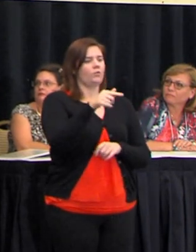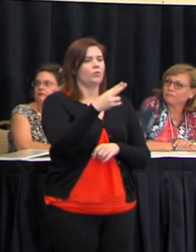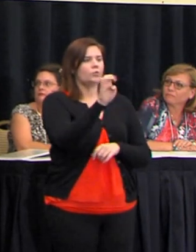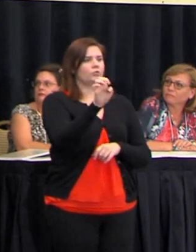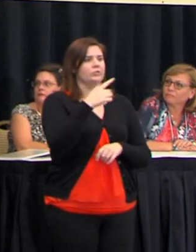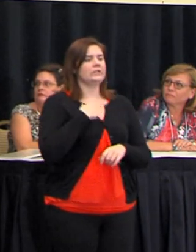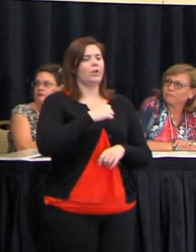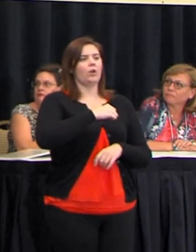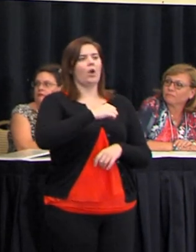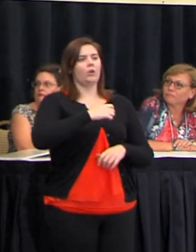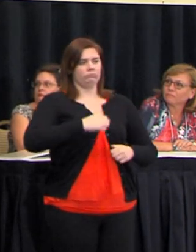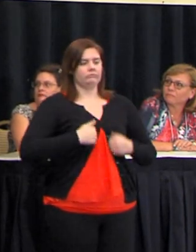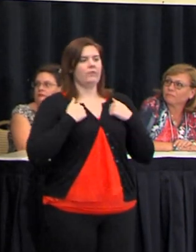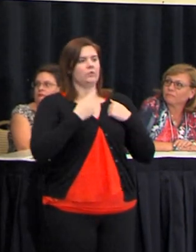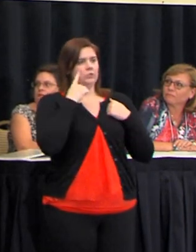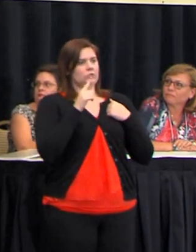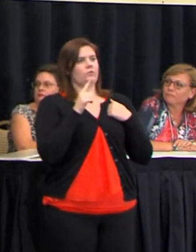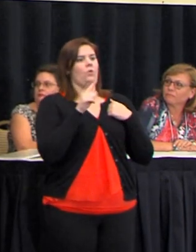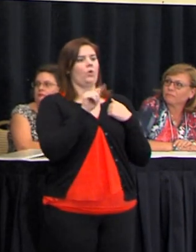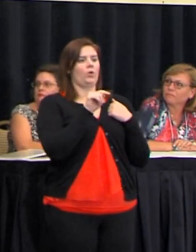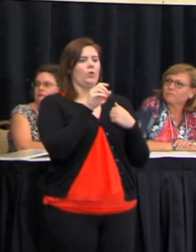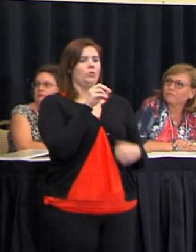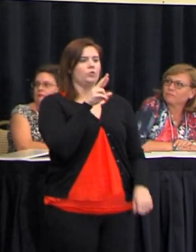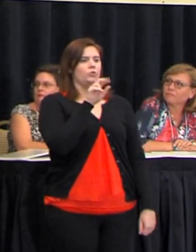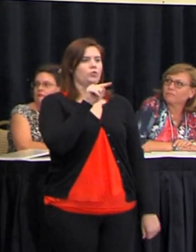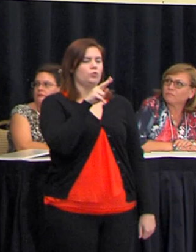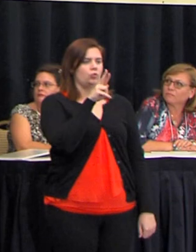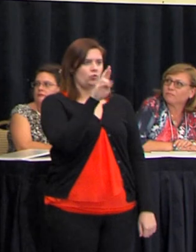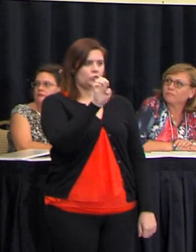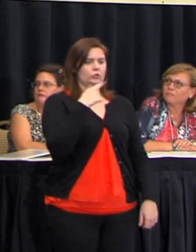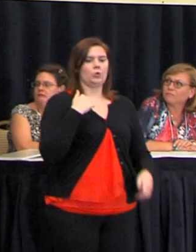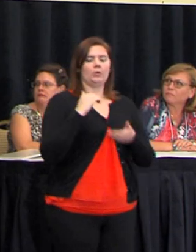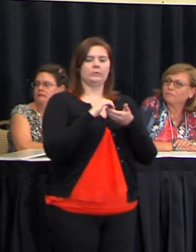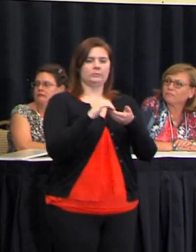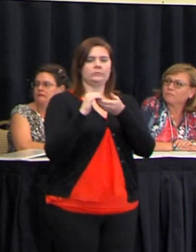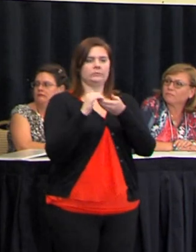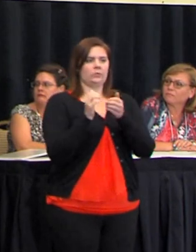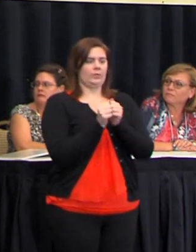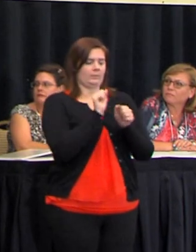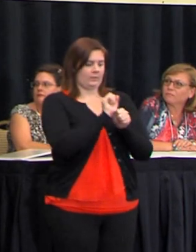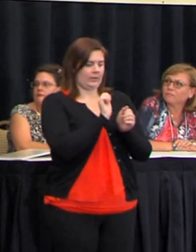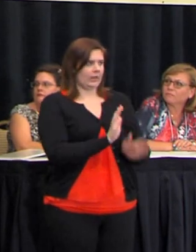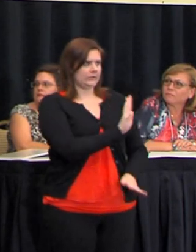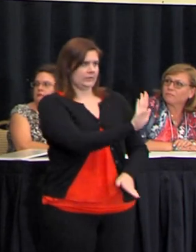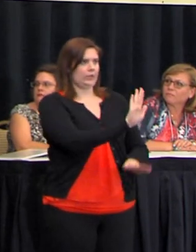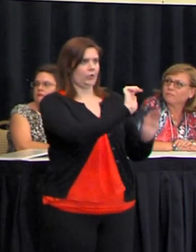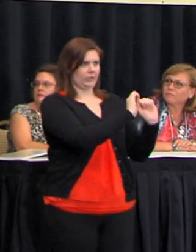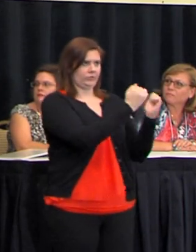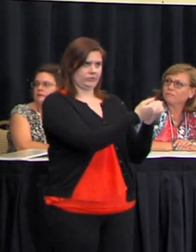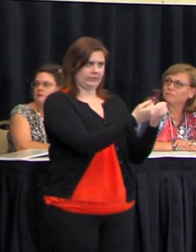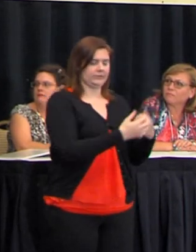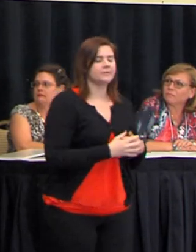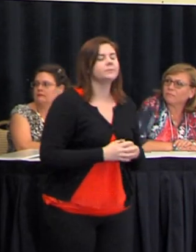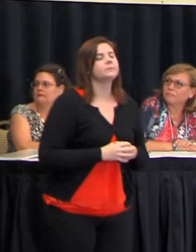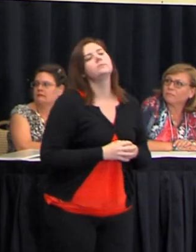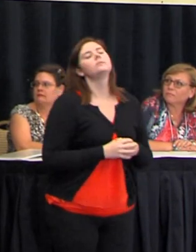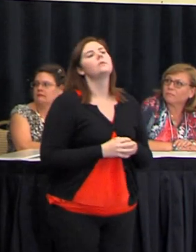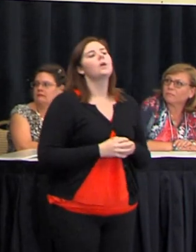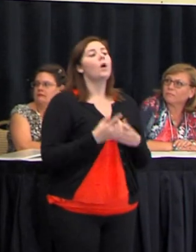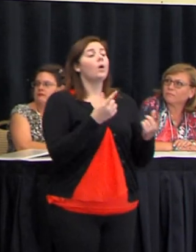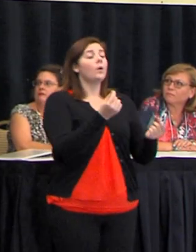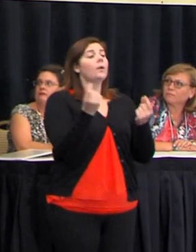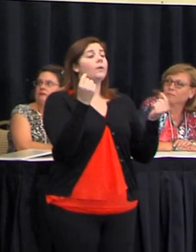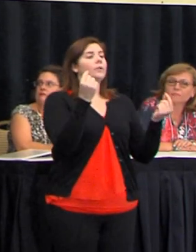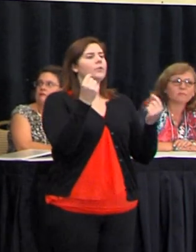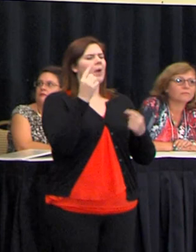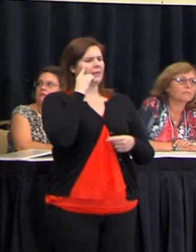of torture and we're in a collaborative relationship with my colleagues here they're their agencies some of the things we do